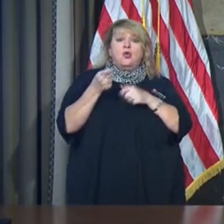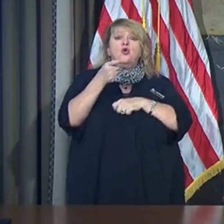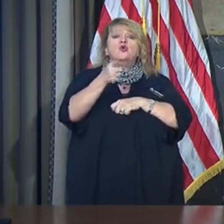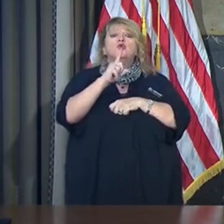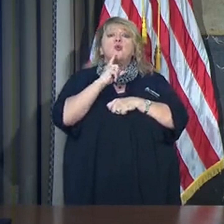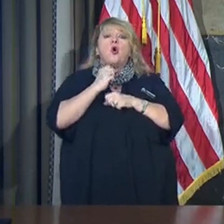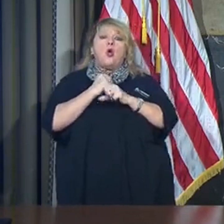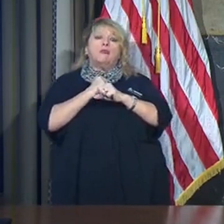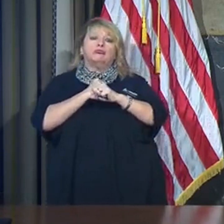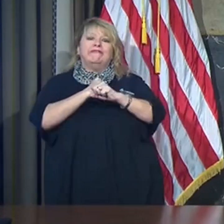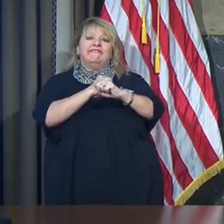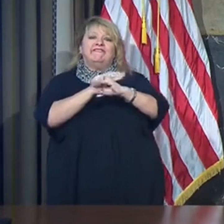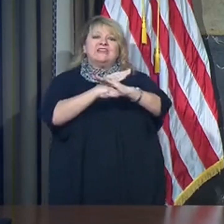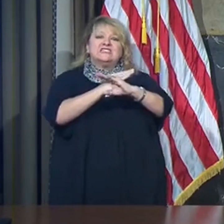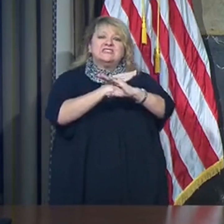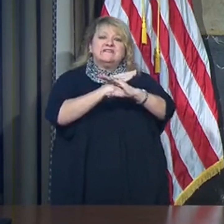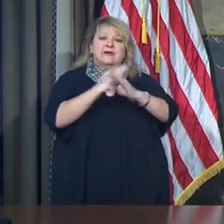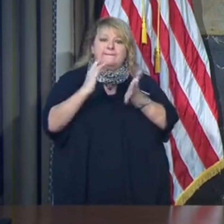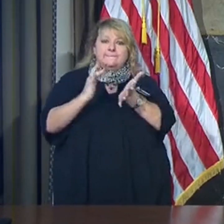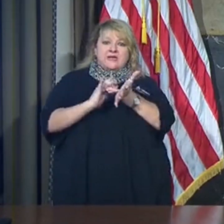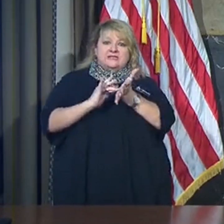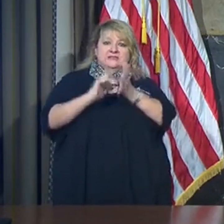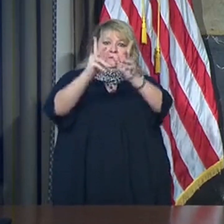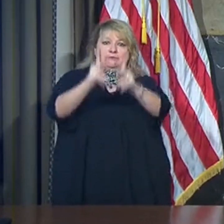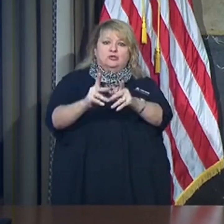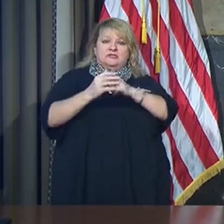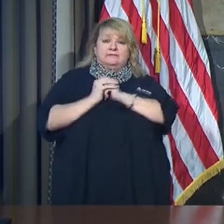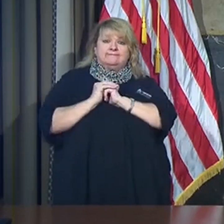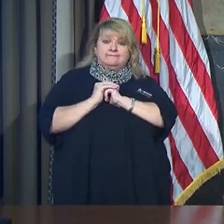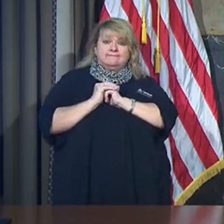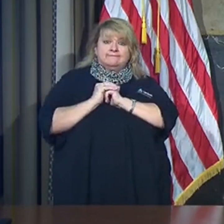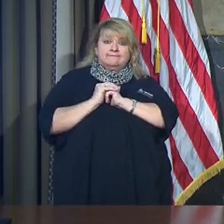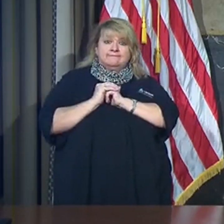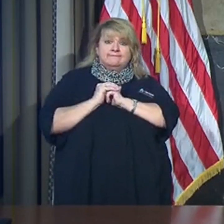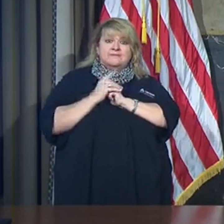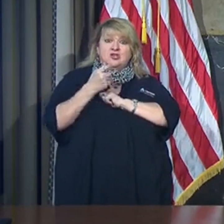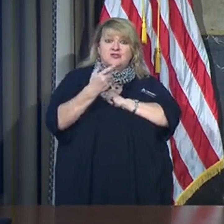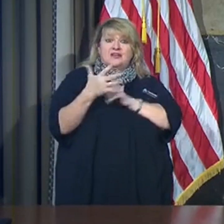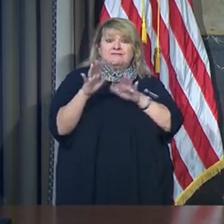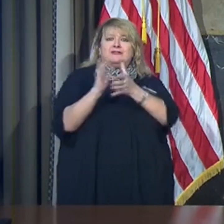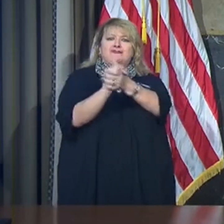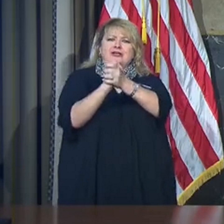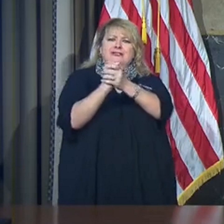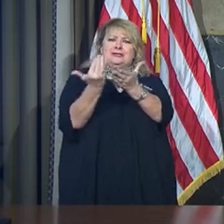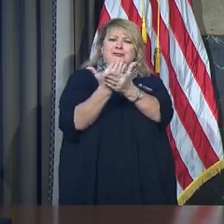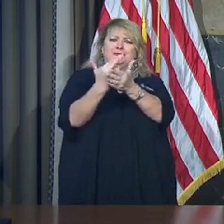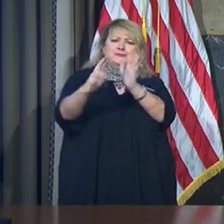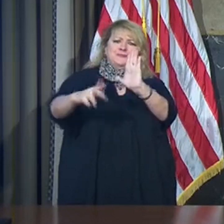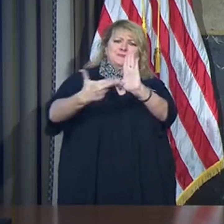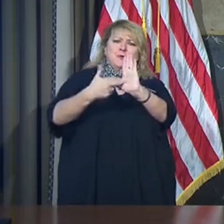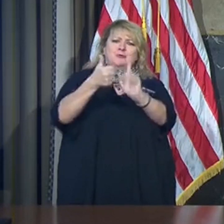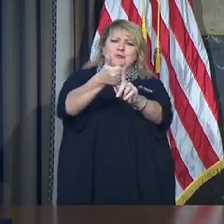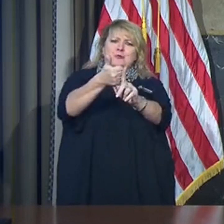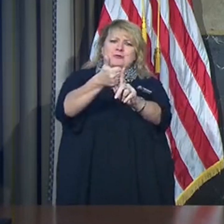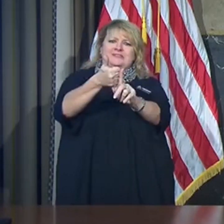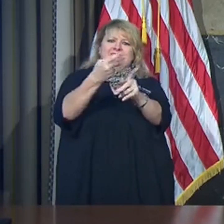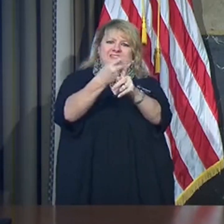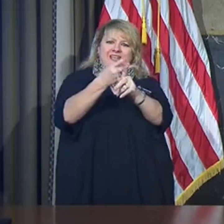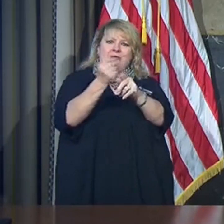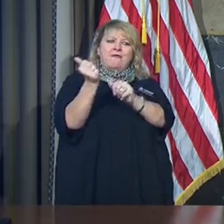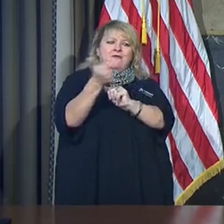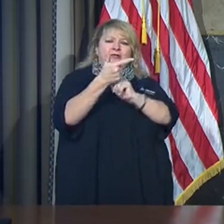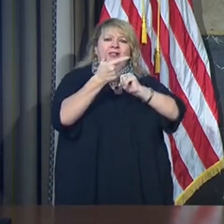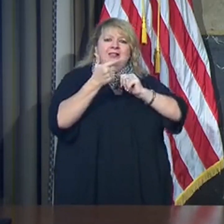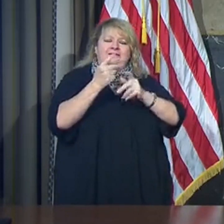Congratulations for that role. And I know our citizens will be successful. Second to that, as a healthcare provider,